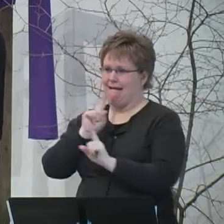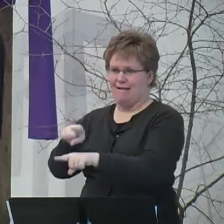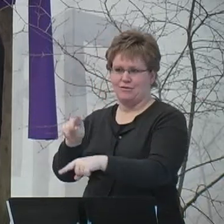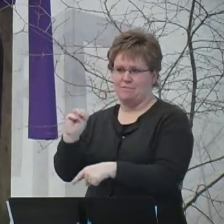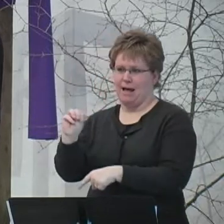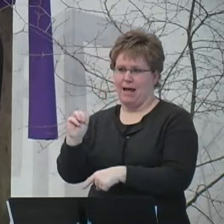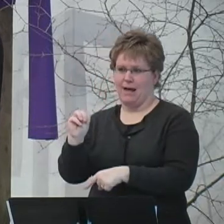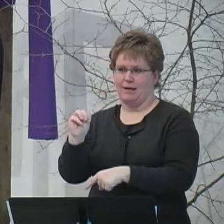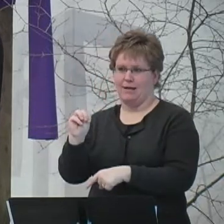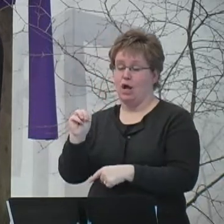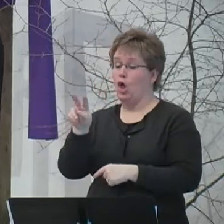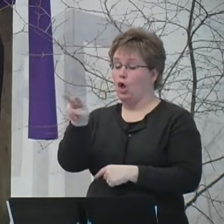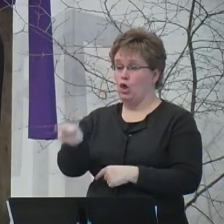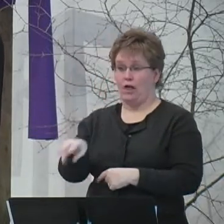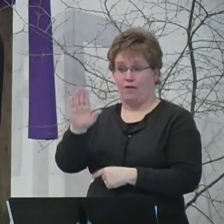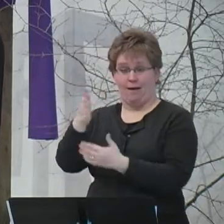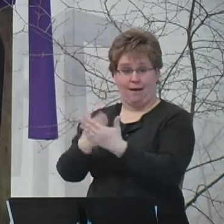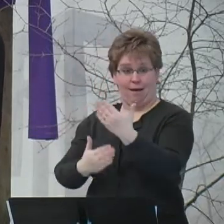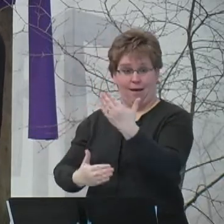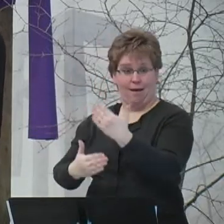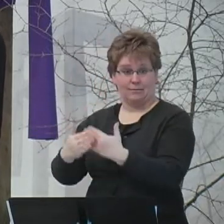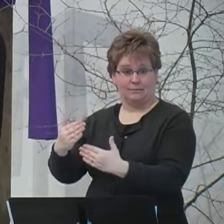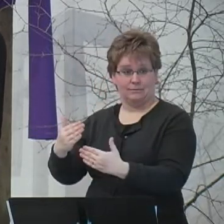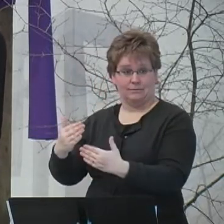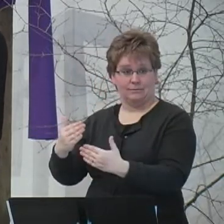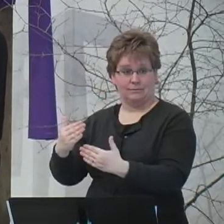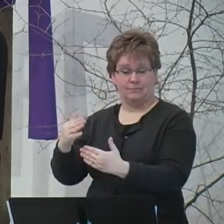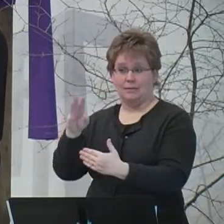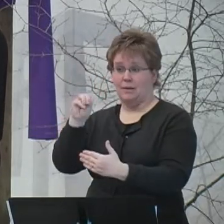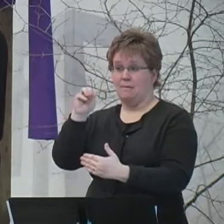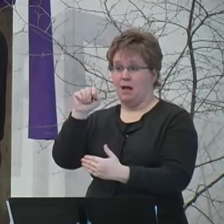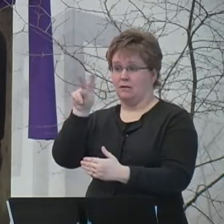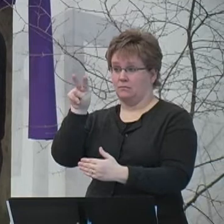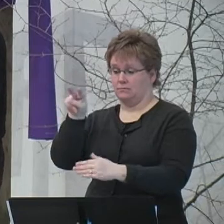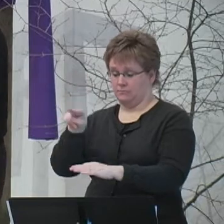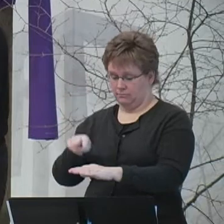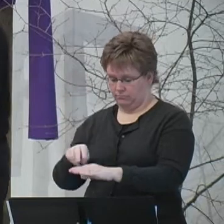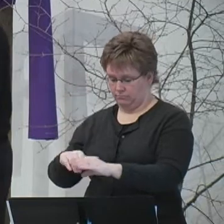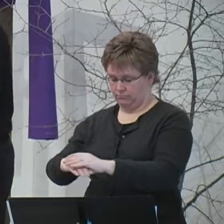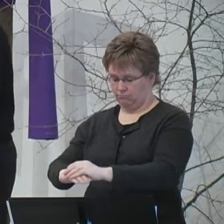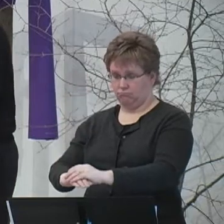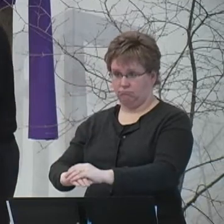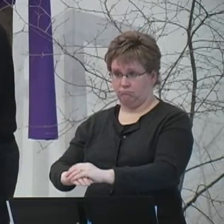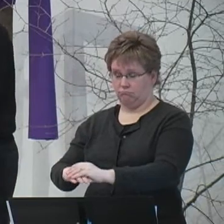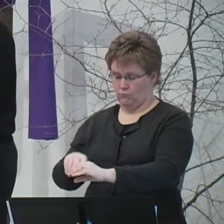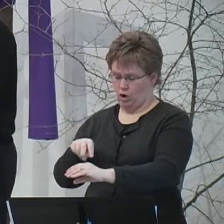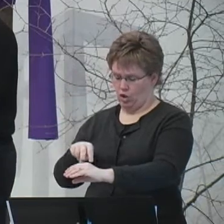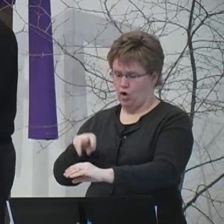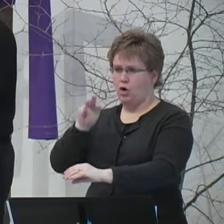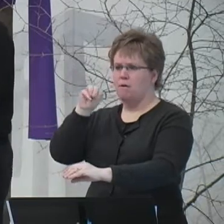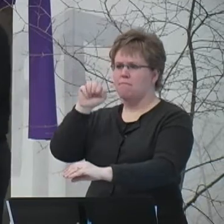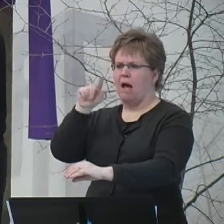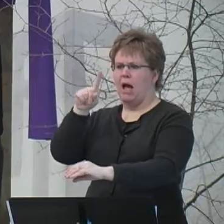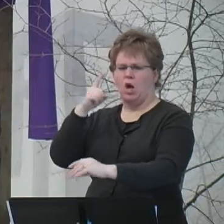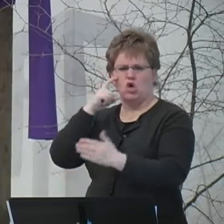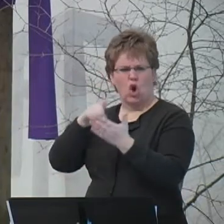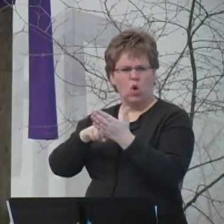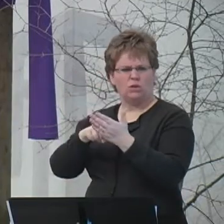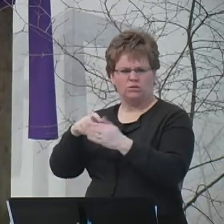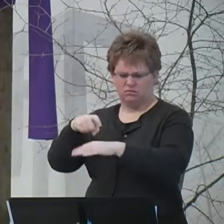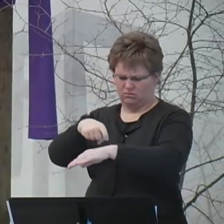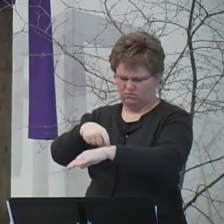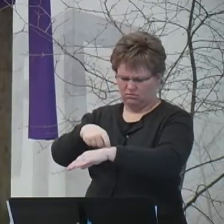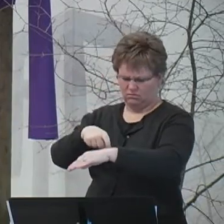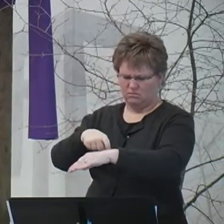only looked down at their hands. Mac's gaze followed hers. And for the first time, Mac noticed the scars on her